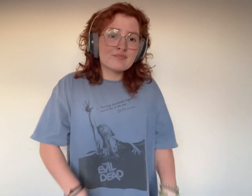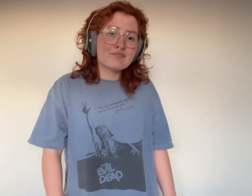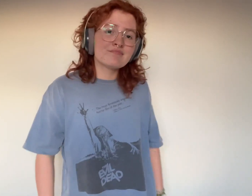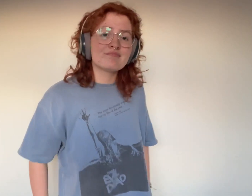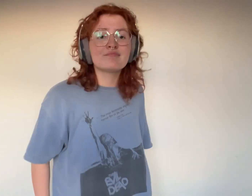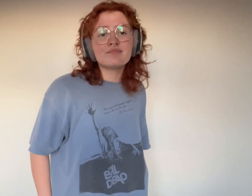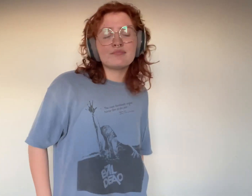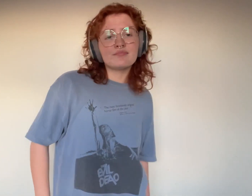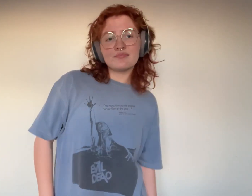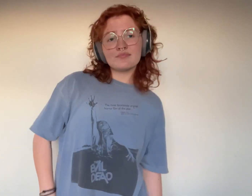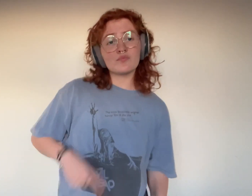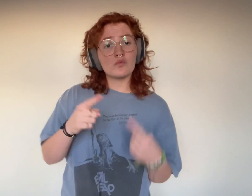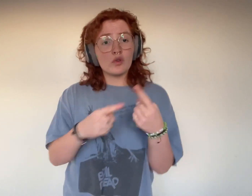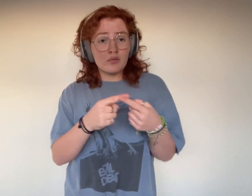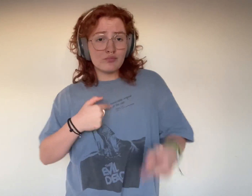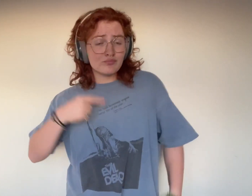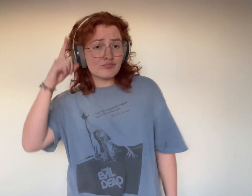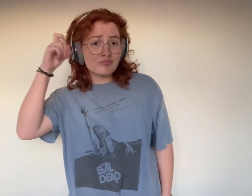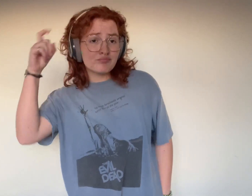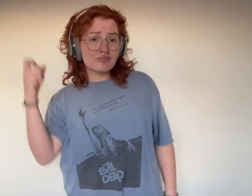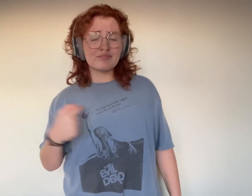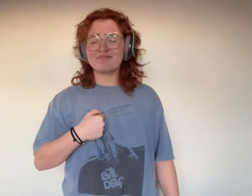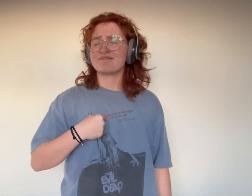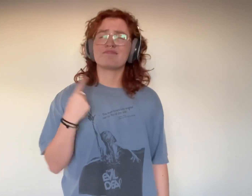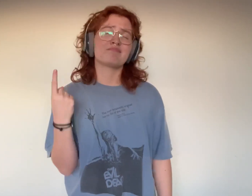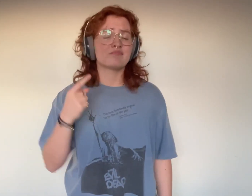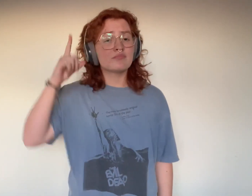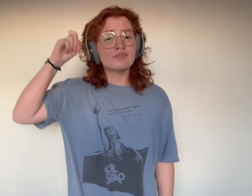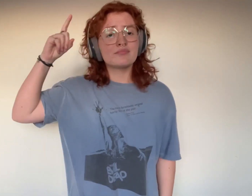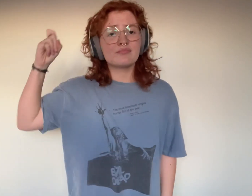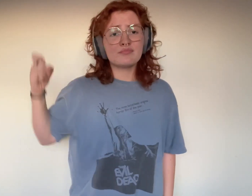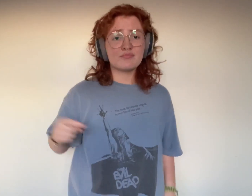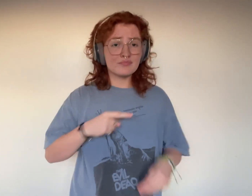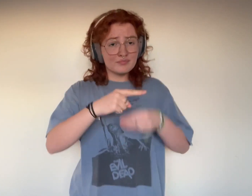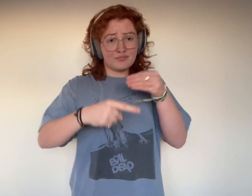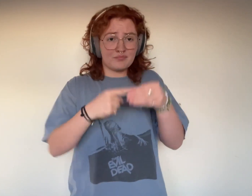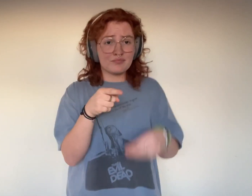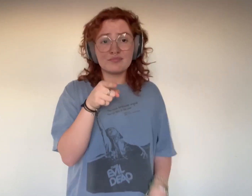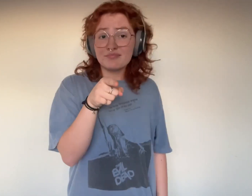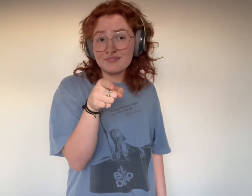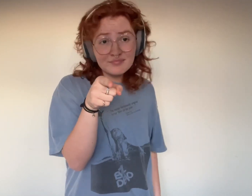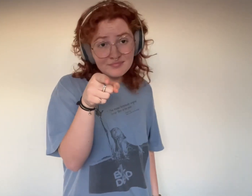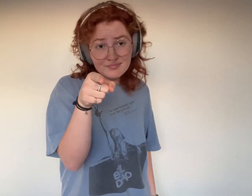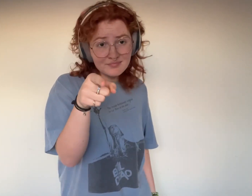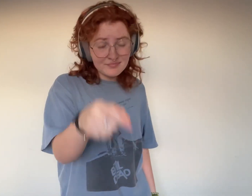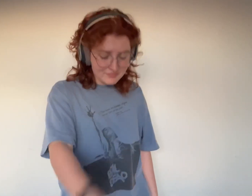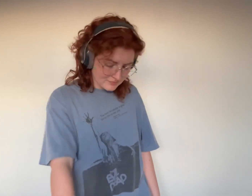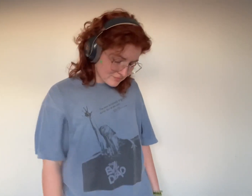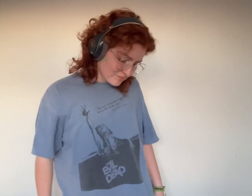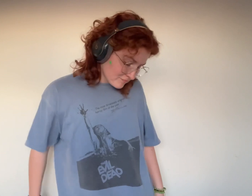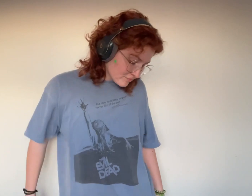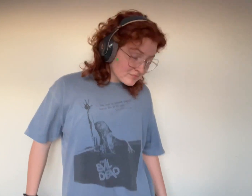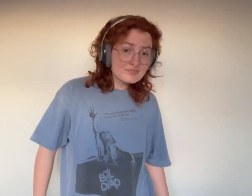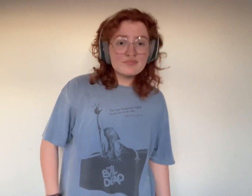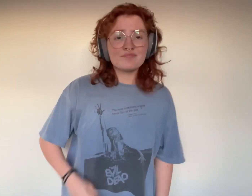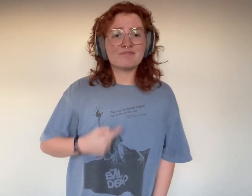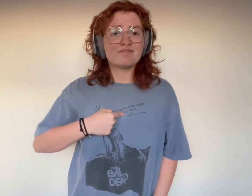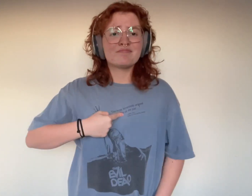When I dream, I'll only dream of you I curse the